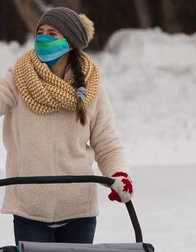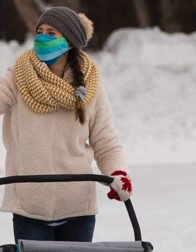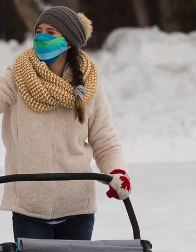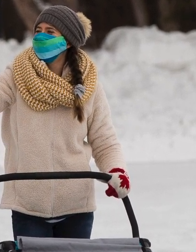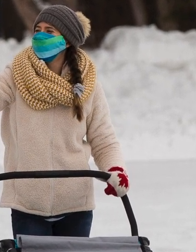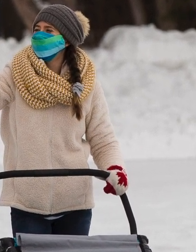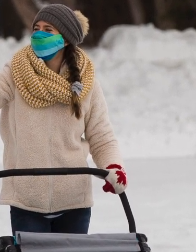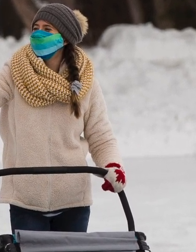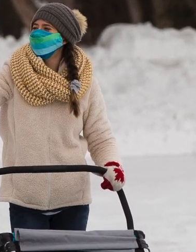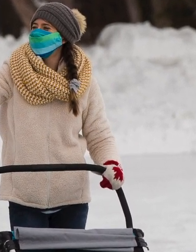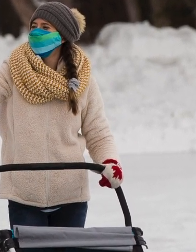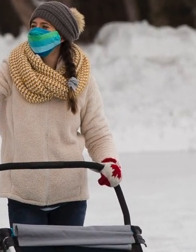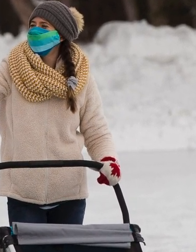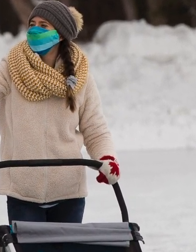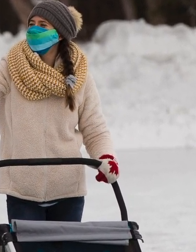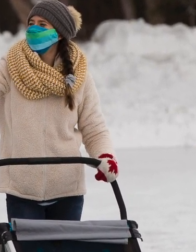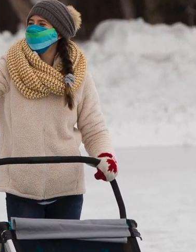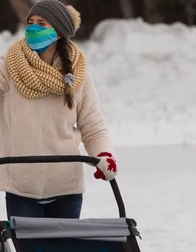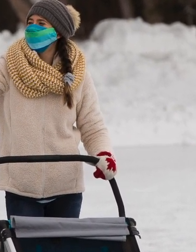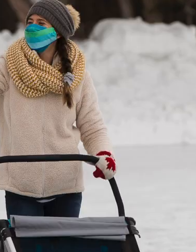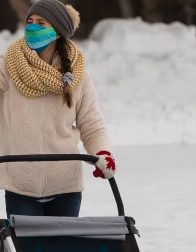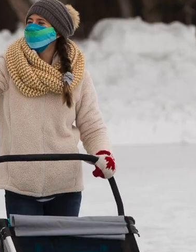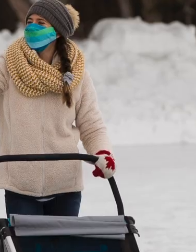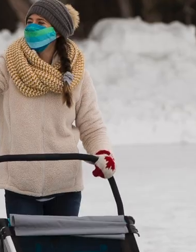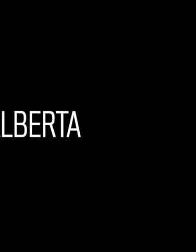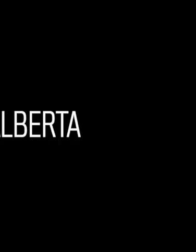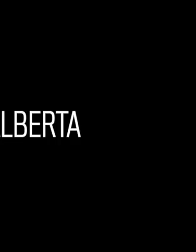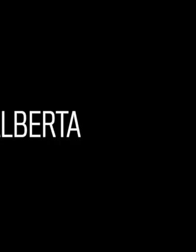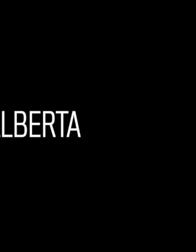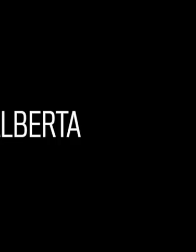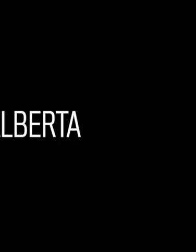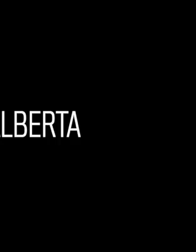transmission as we have been successful at over the past several weeks.